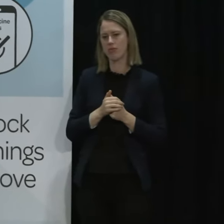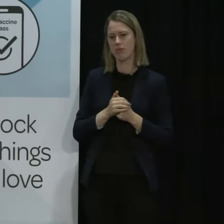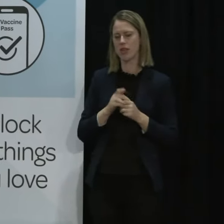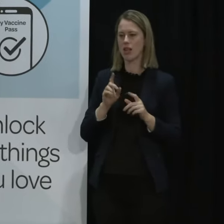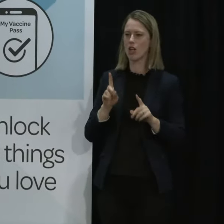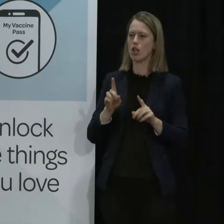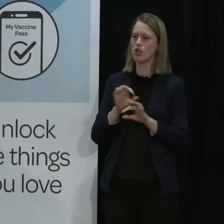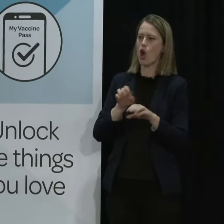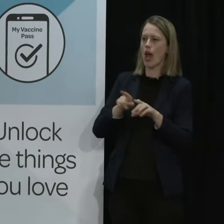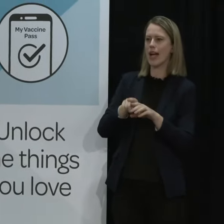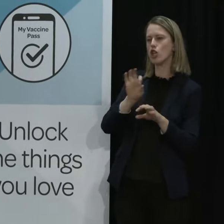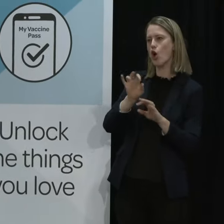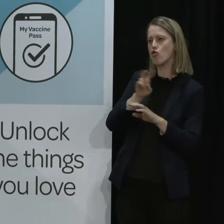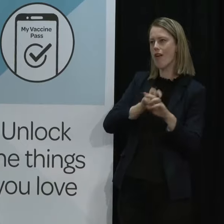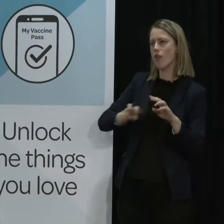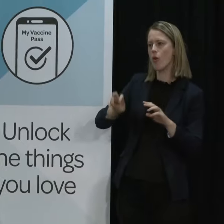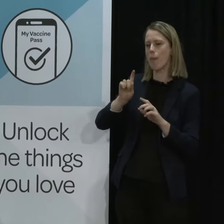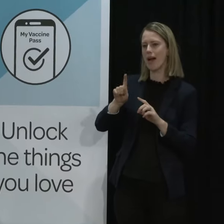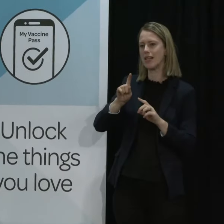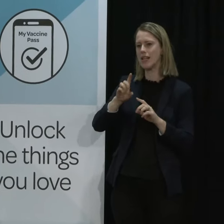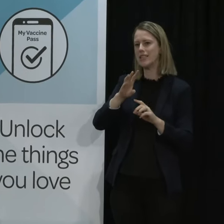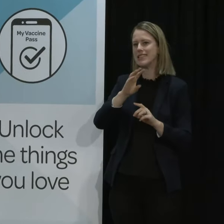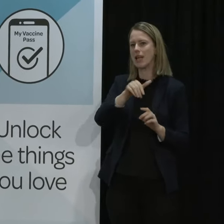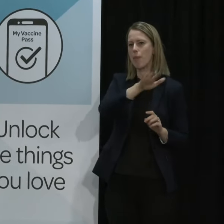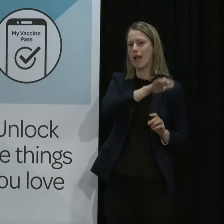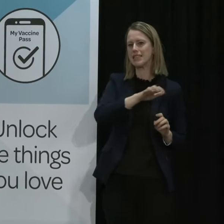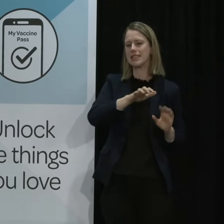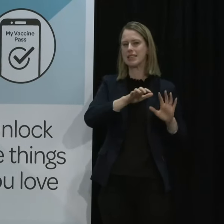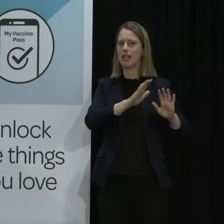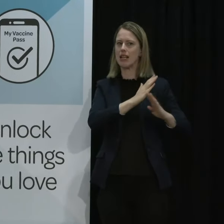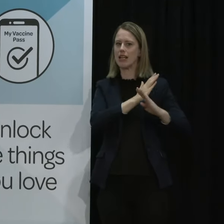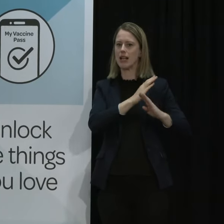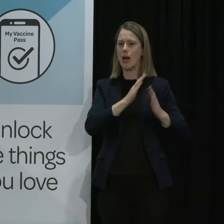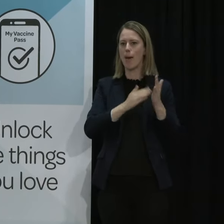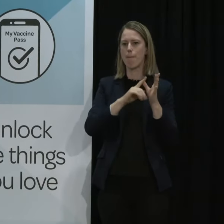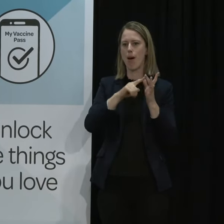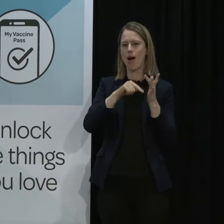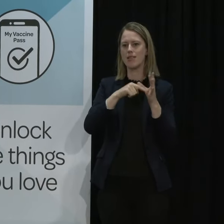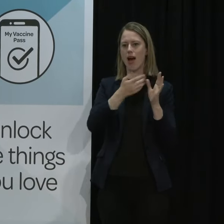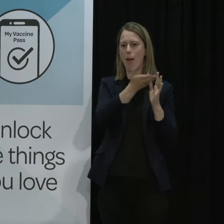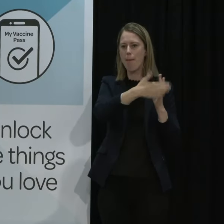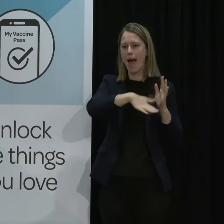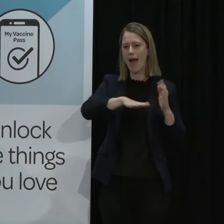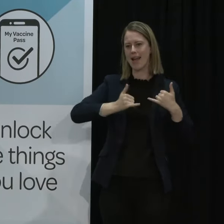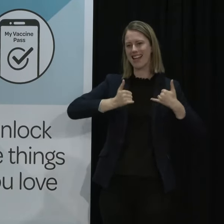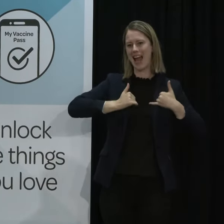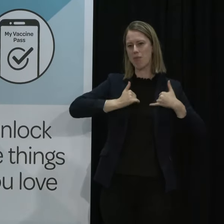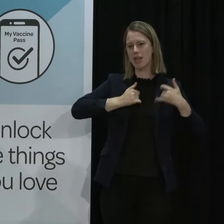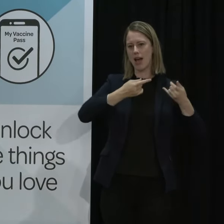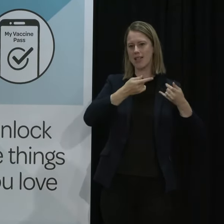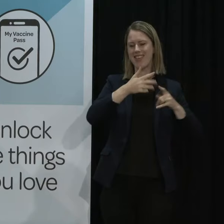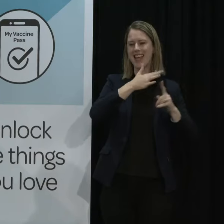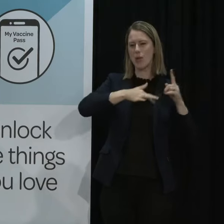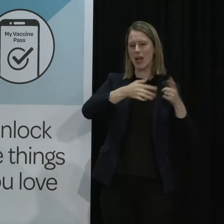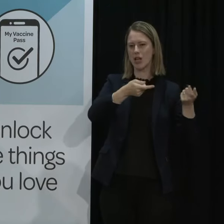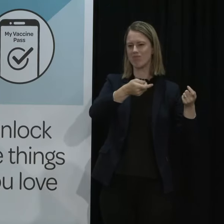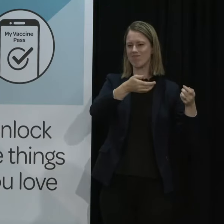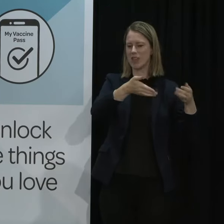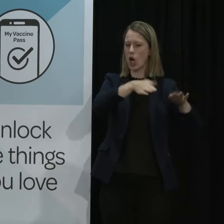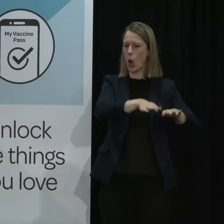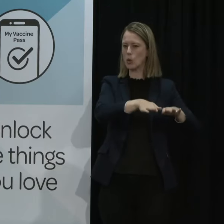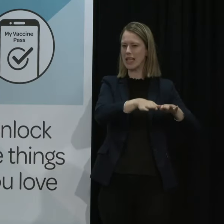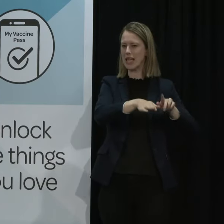travel at all it's a perhaps don't travel to certain places like we've seen the Mai Tai Bay campsite being closed because the Iwi are so concerned about